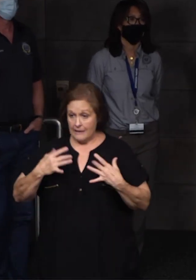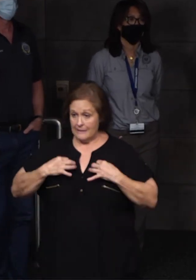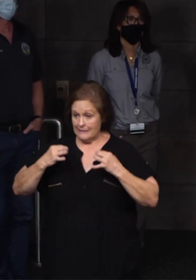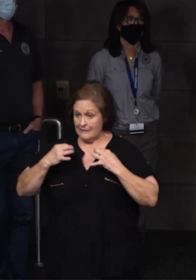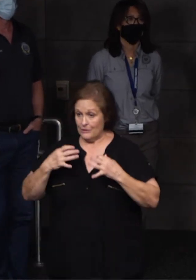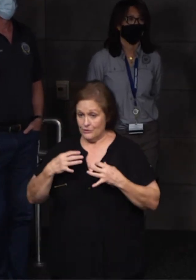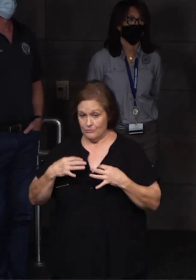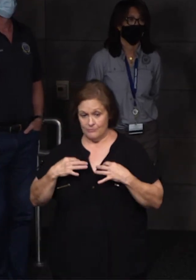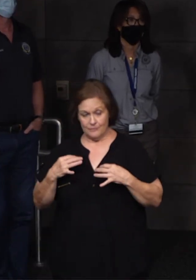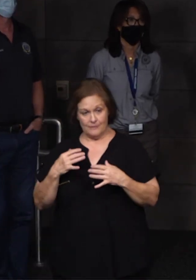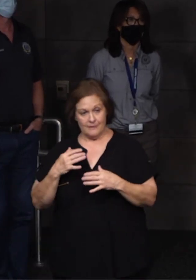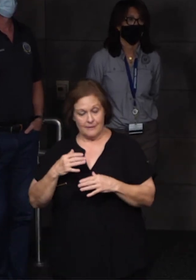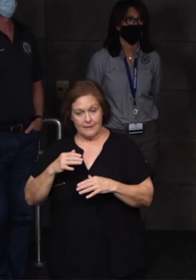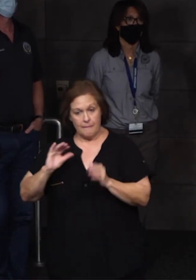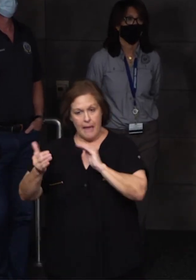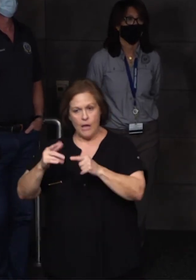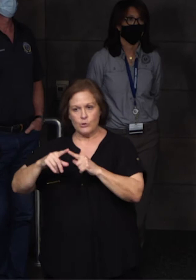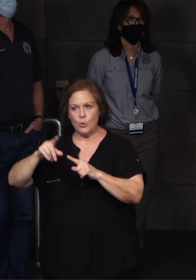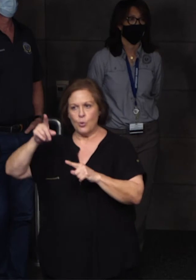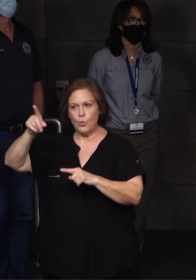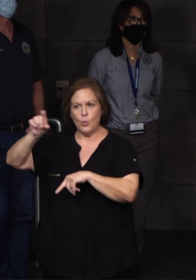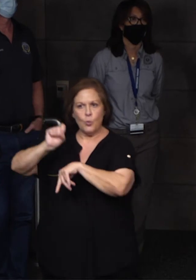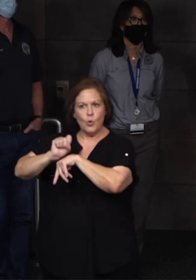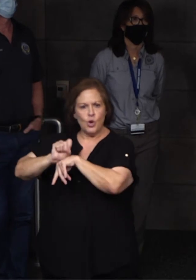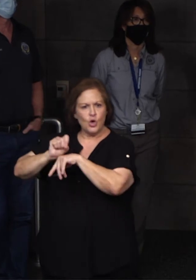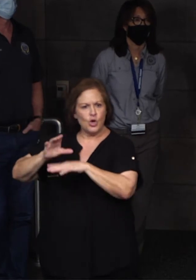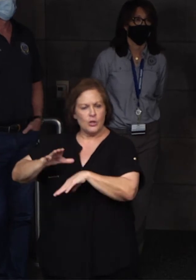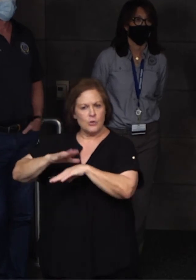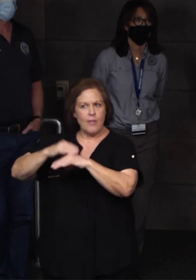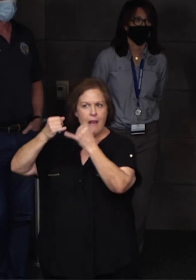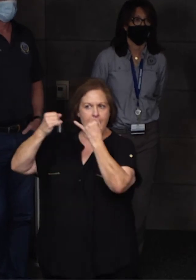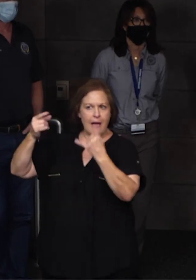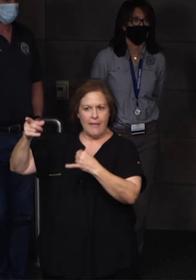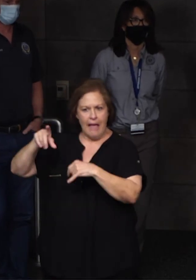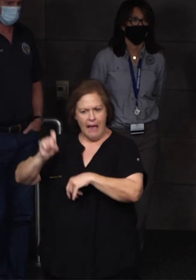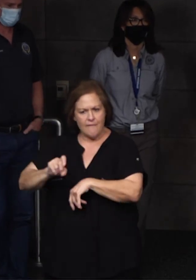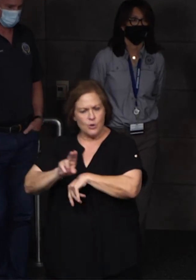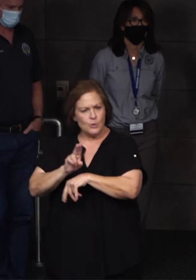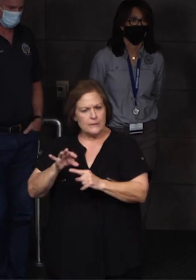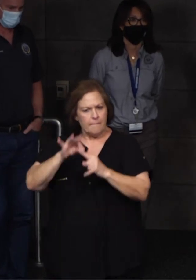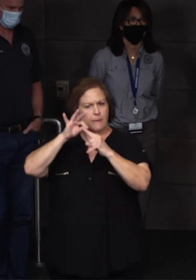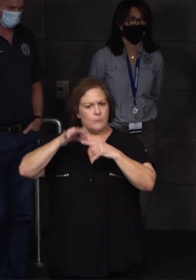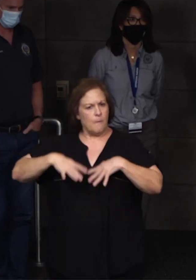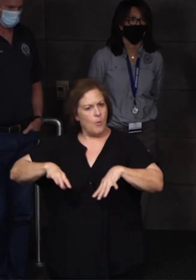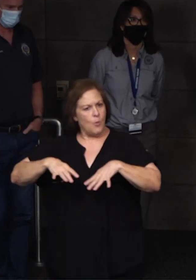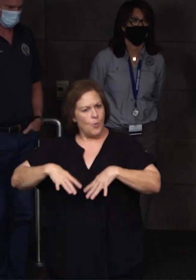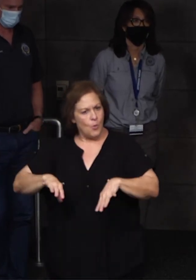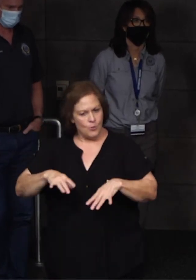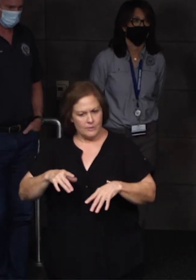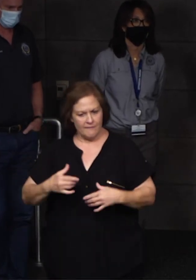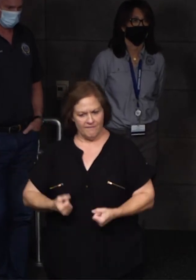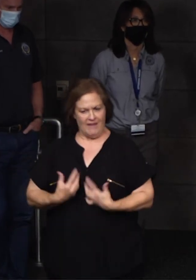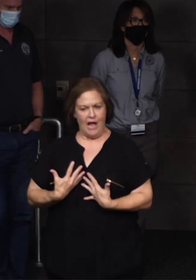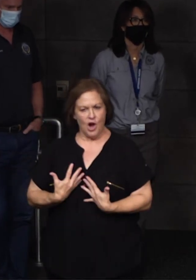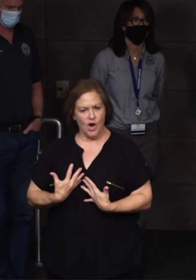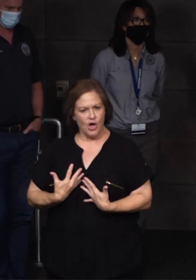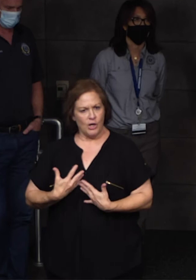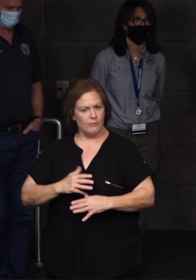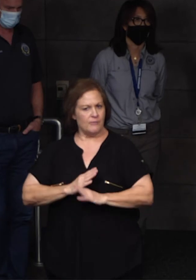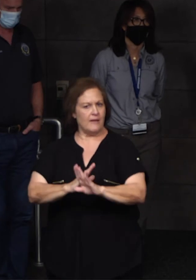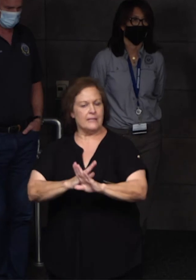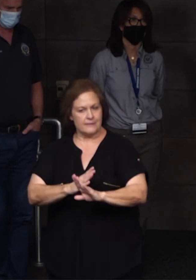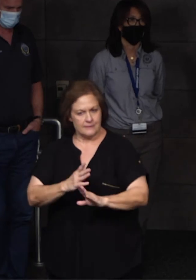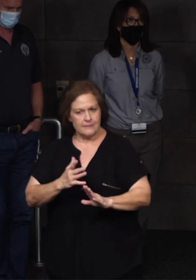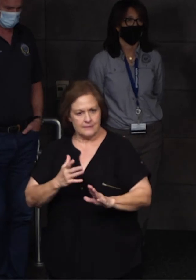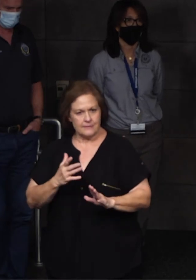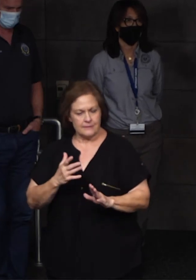compared to what our linemen wear. They're protective equipment that they have to have on them. They have fire-resistant clothing. It's